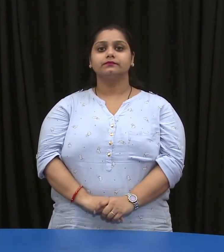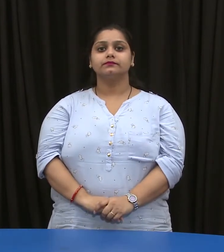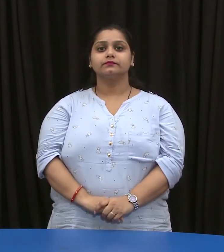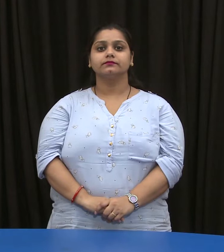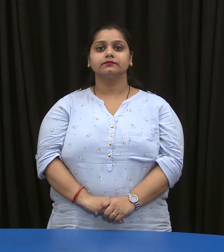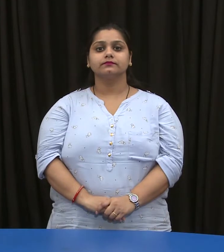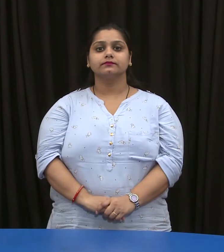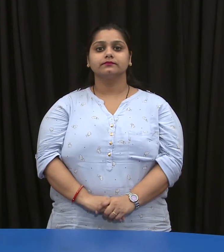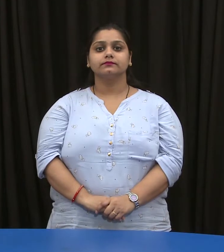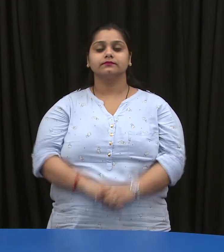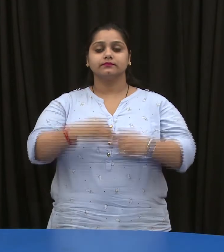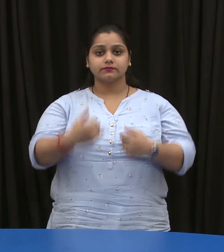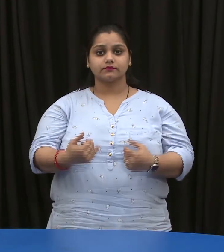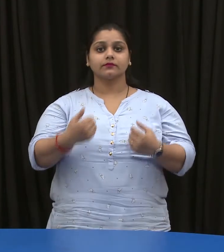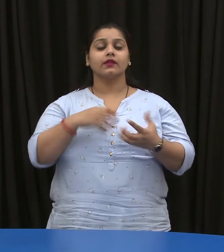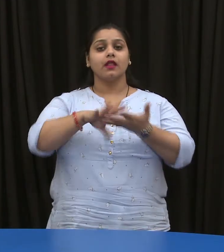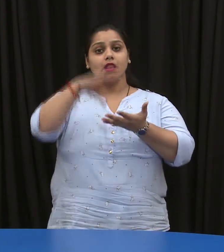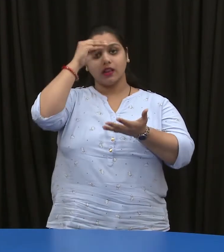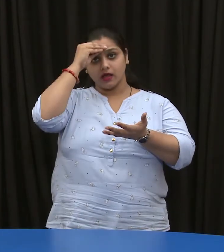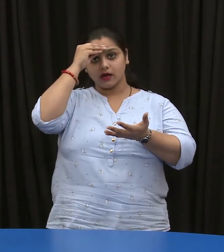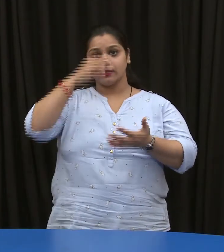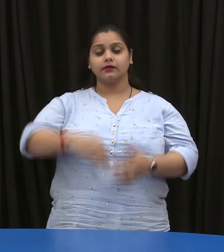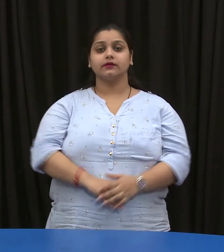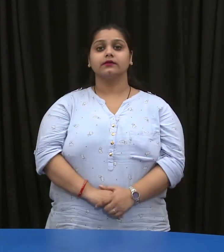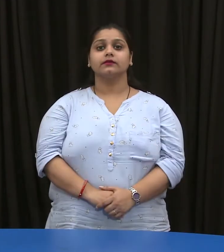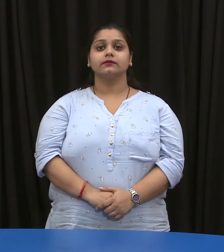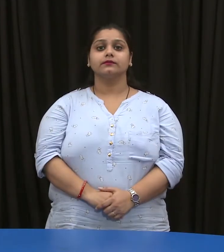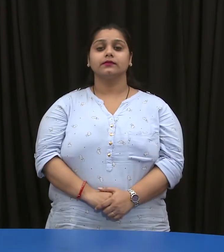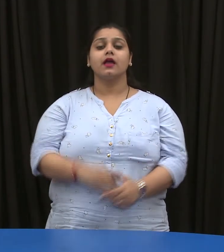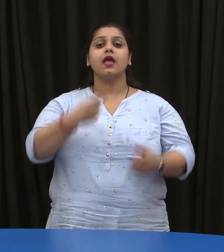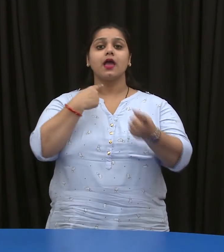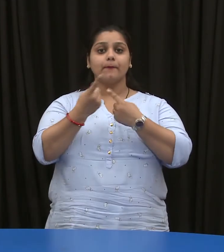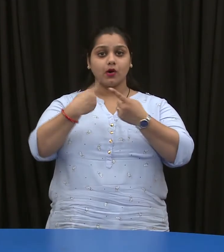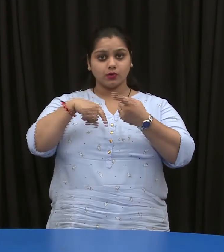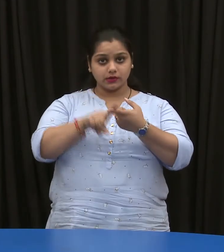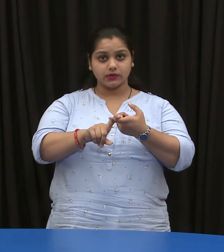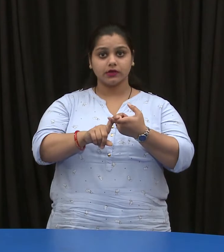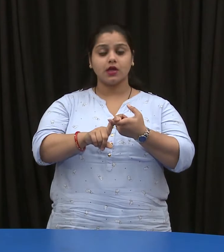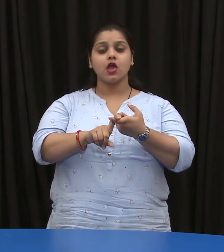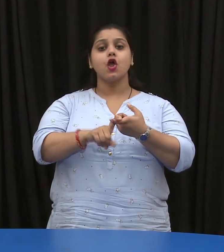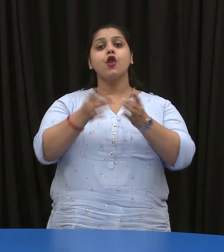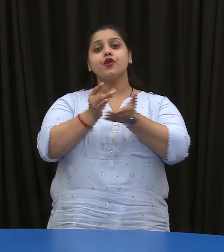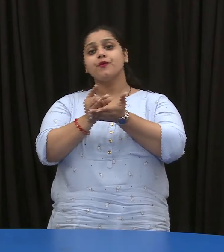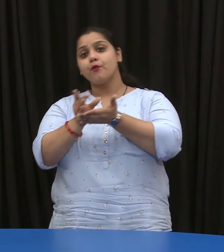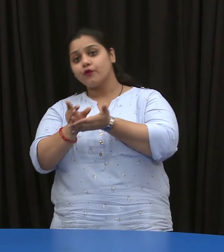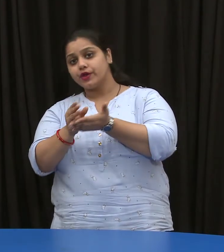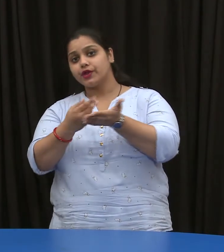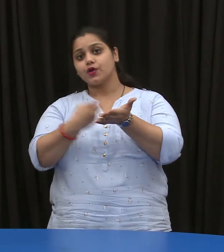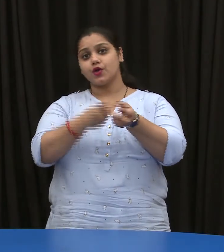Now, we will learn about removing or